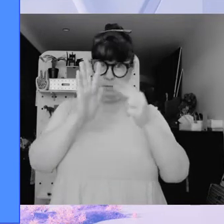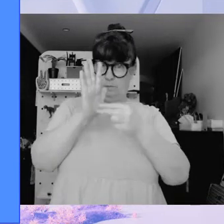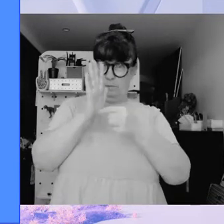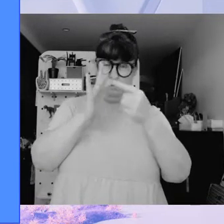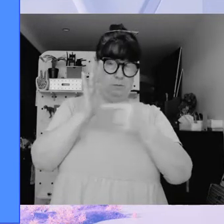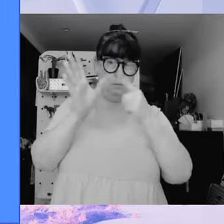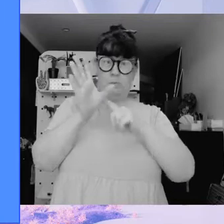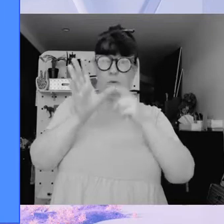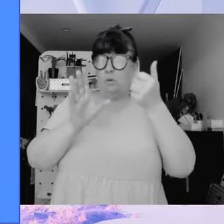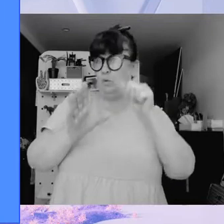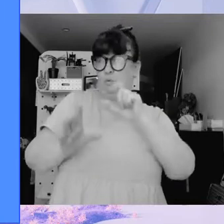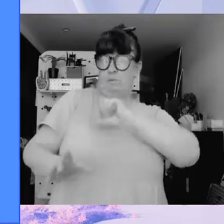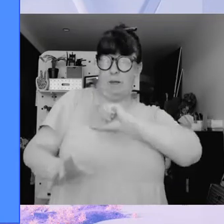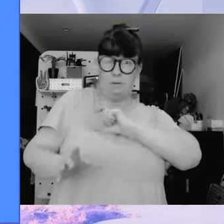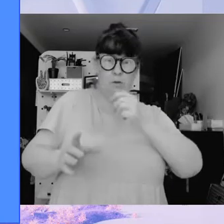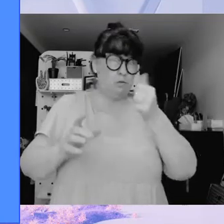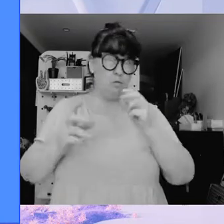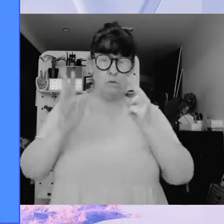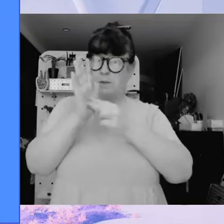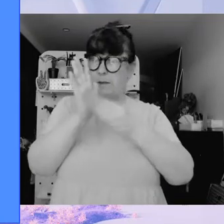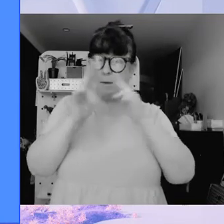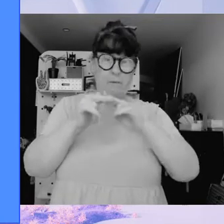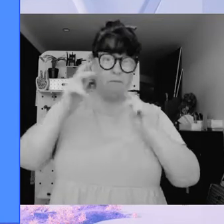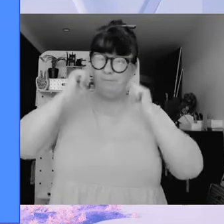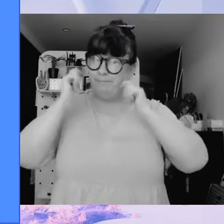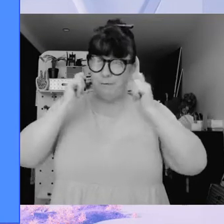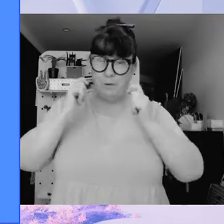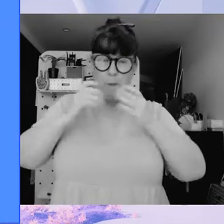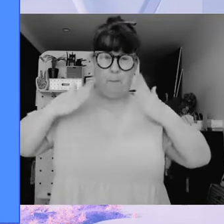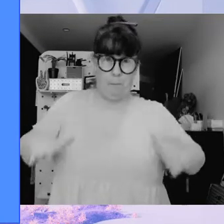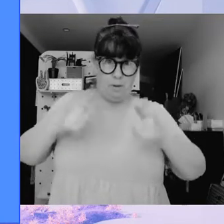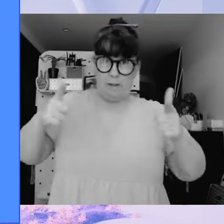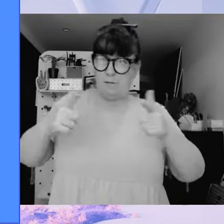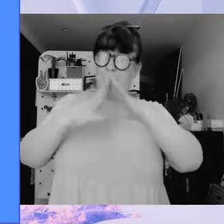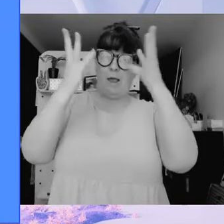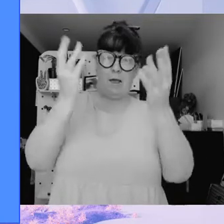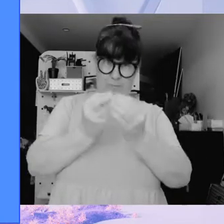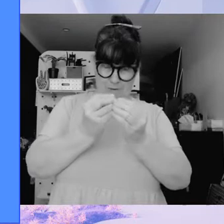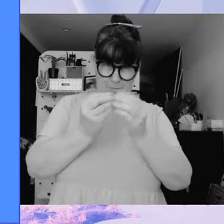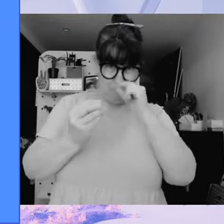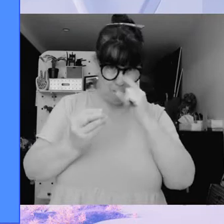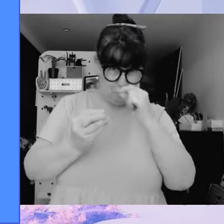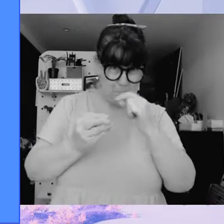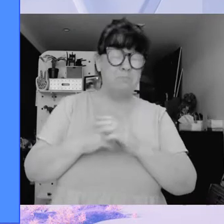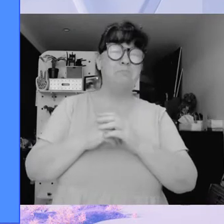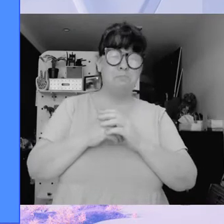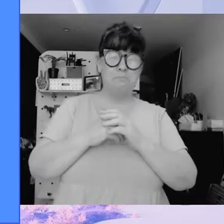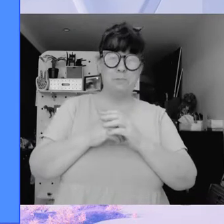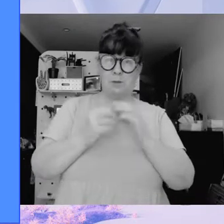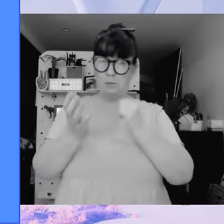happens so you please use entity characterization NMF facial expression body language everything you possibly